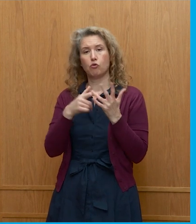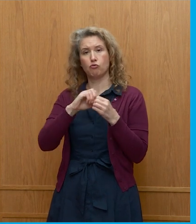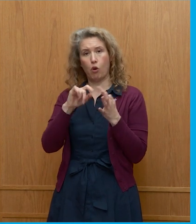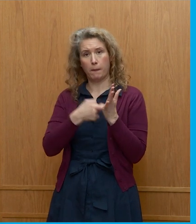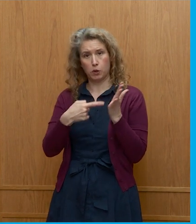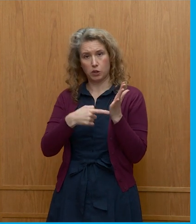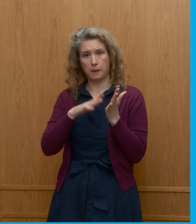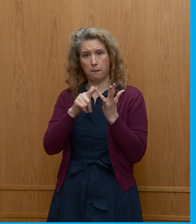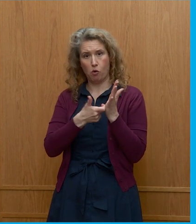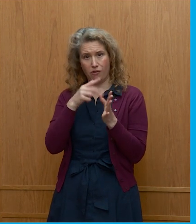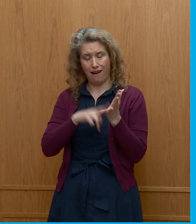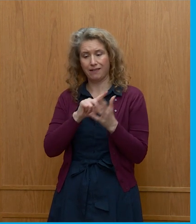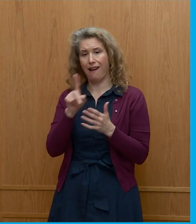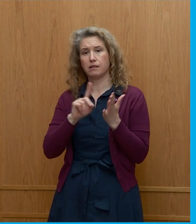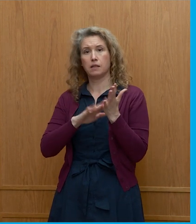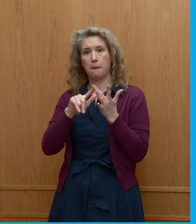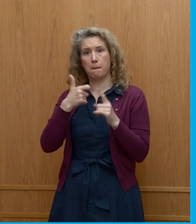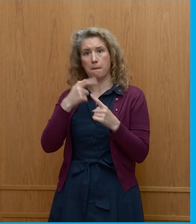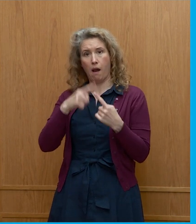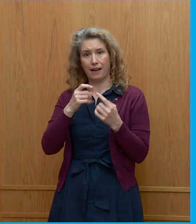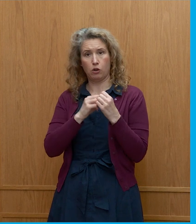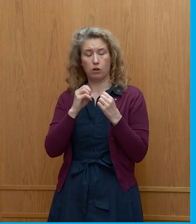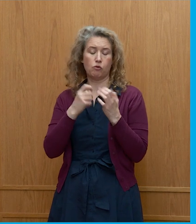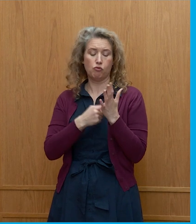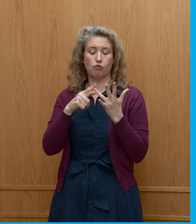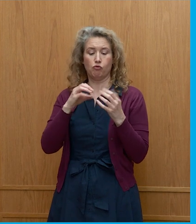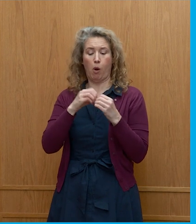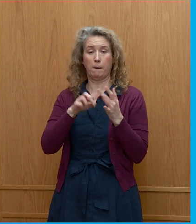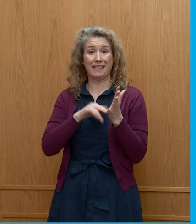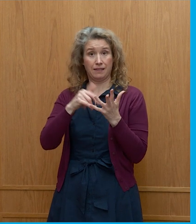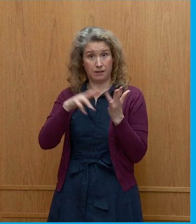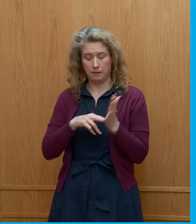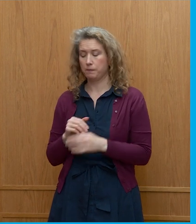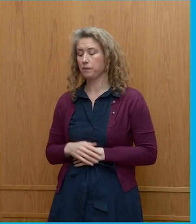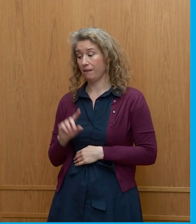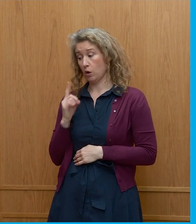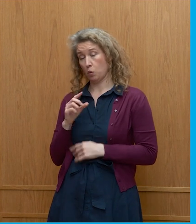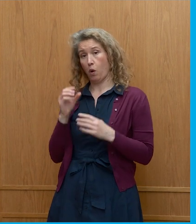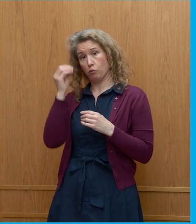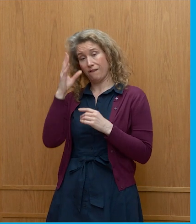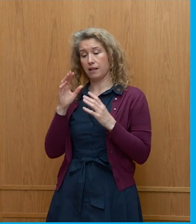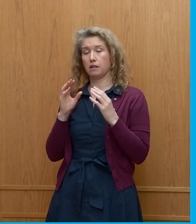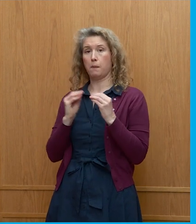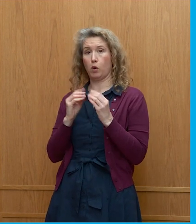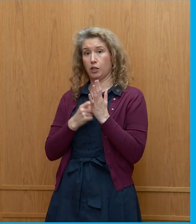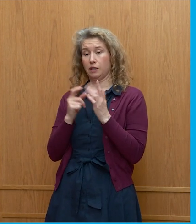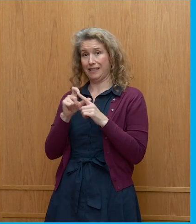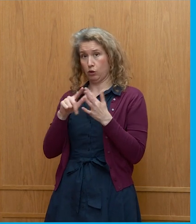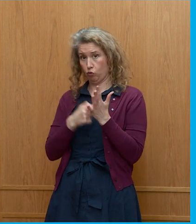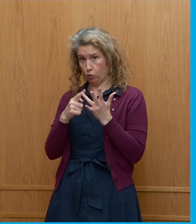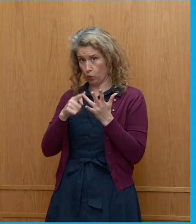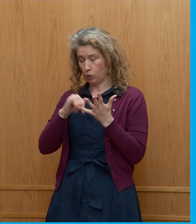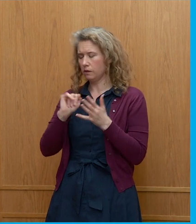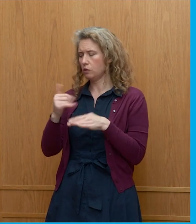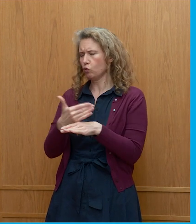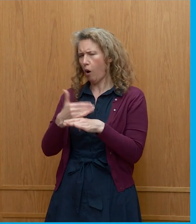and Mike Robinson. Professor Bokka de Rooz is Professor of Nutrition at the Rowett